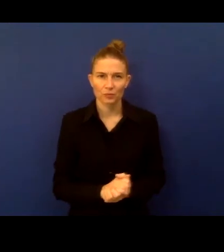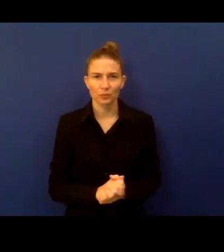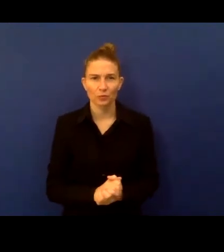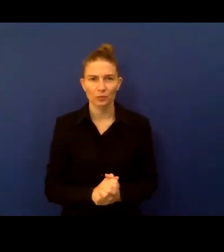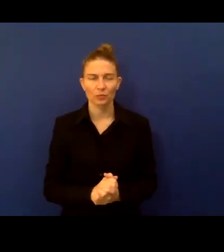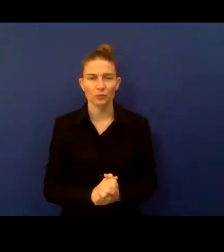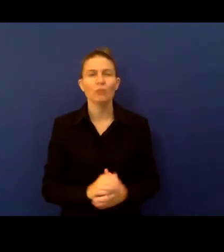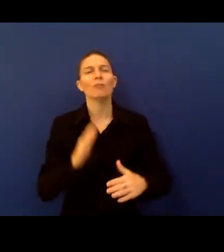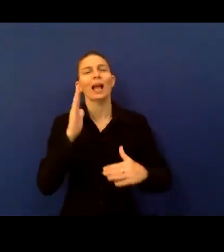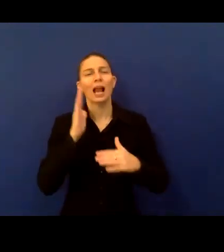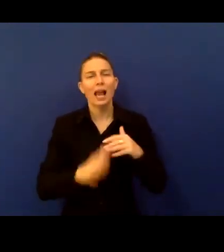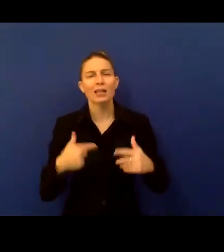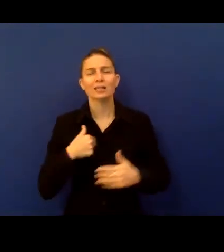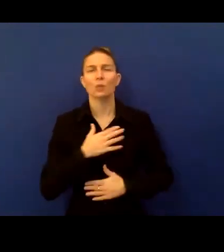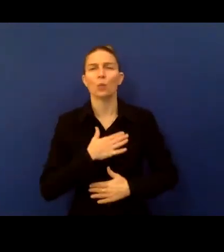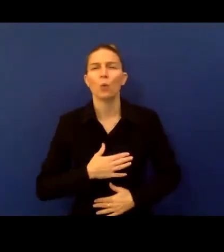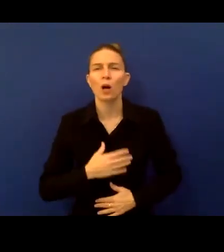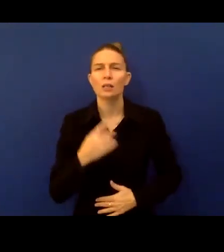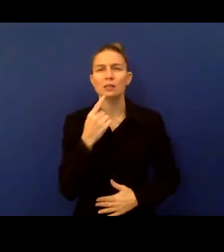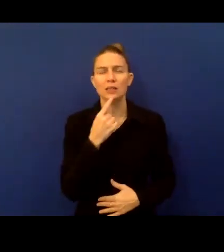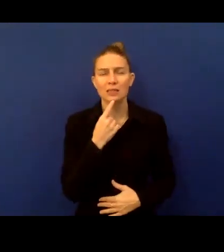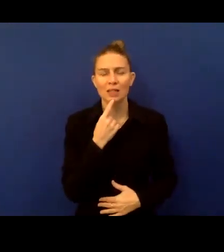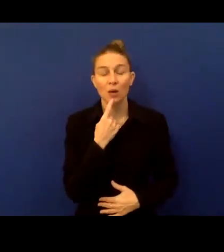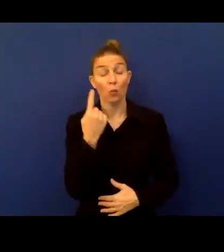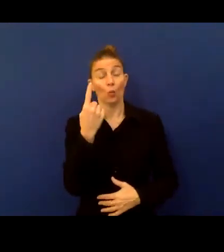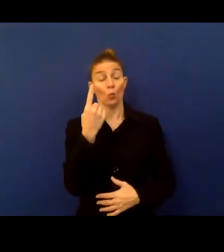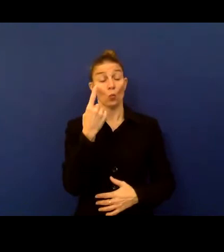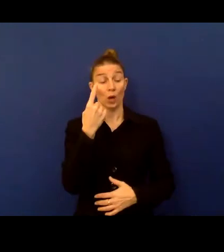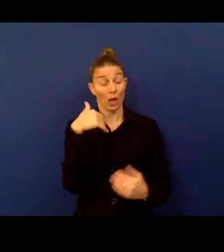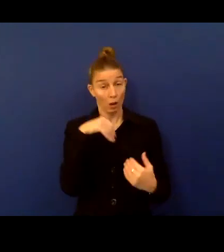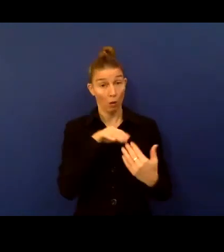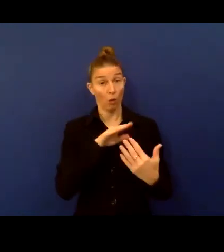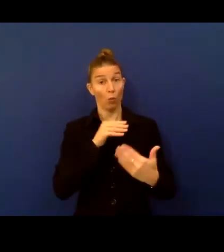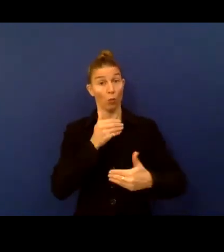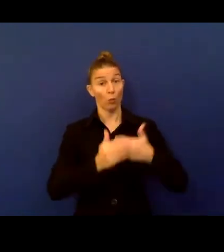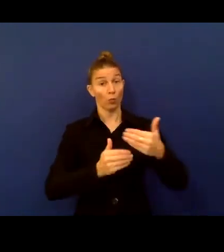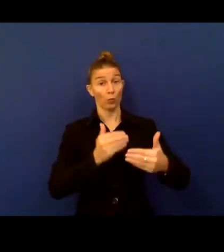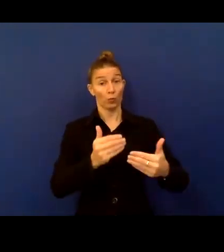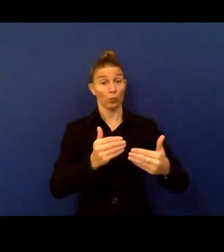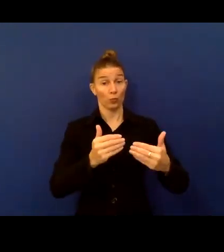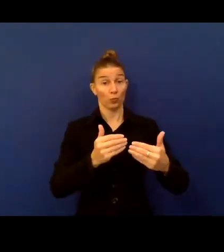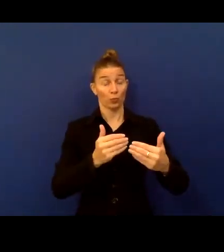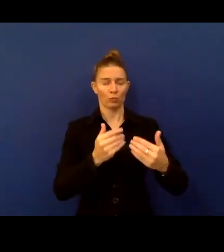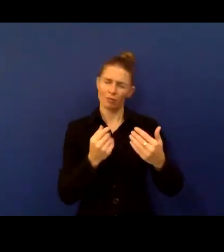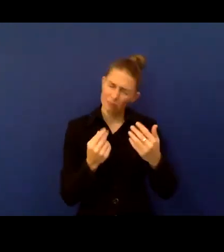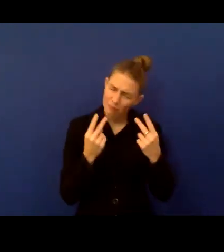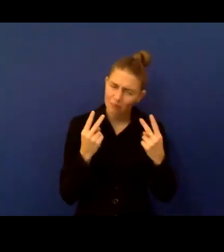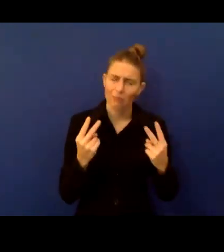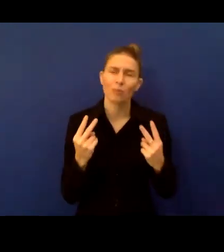an approach that I find specific or really important. And that is that